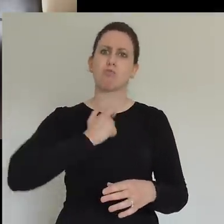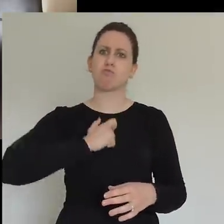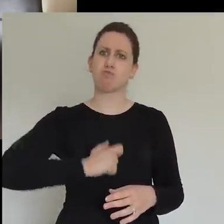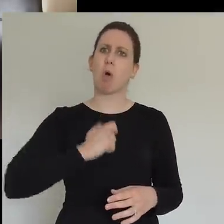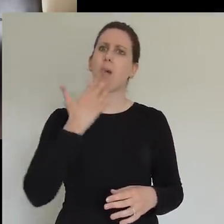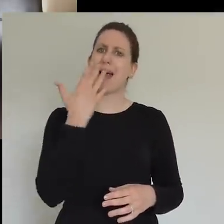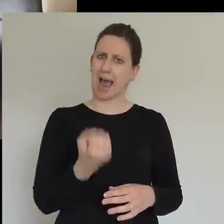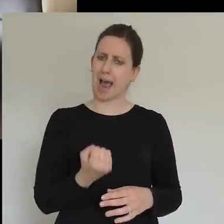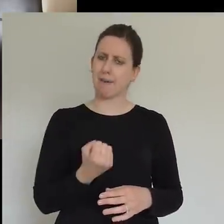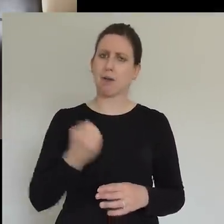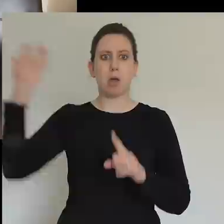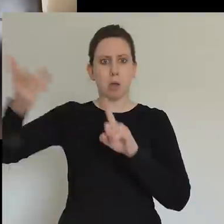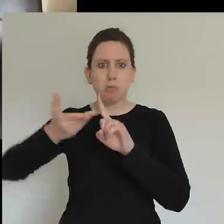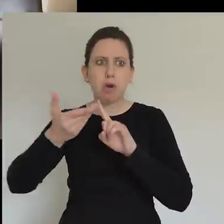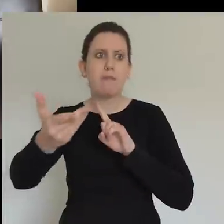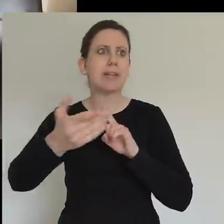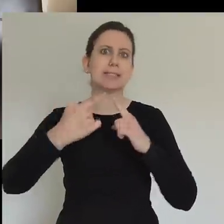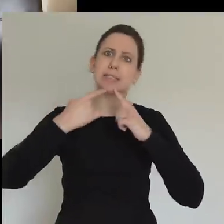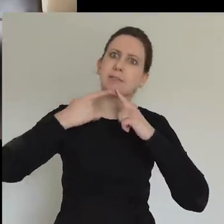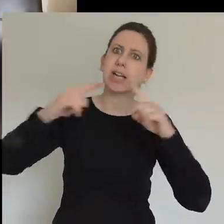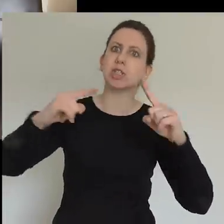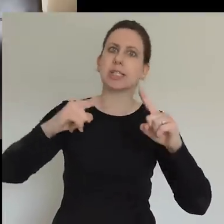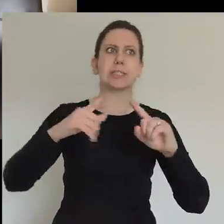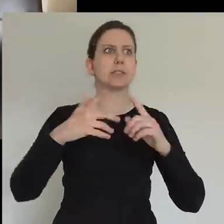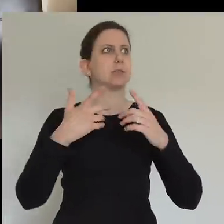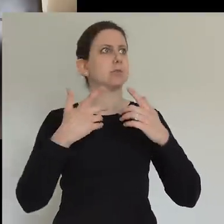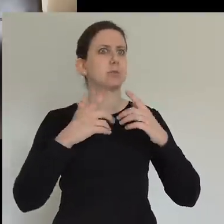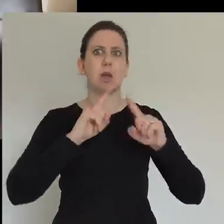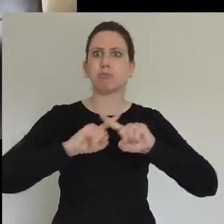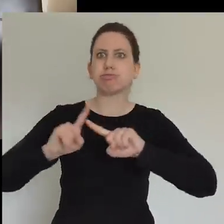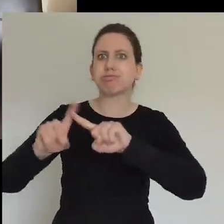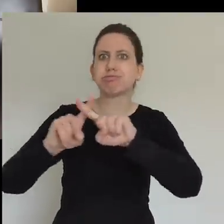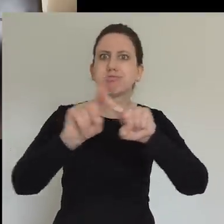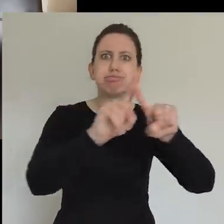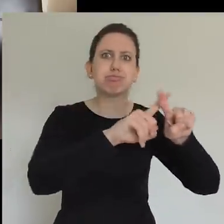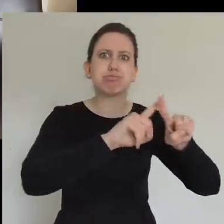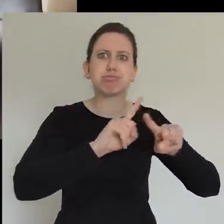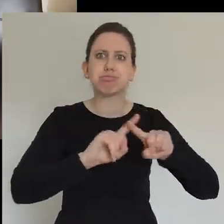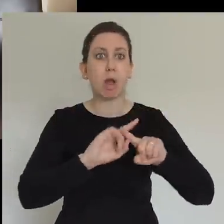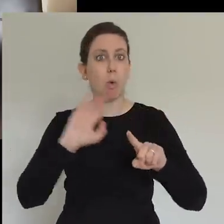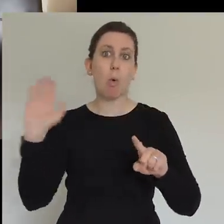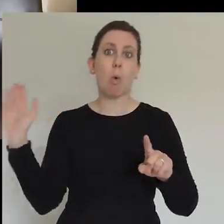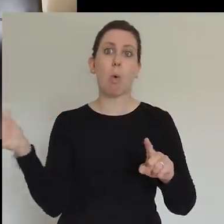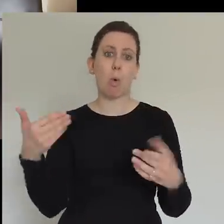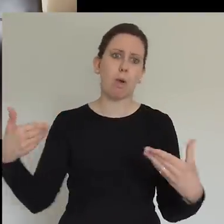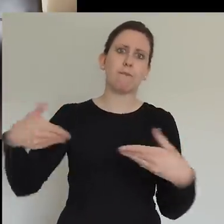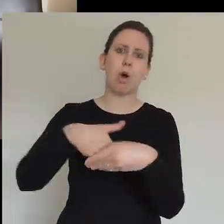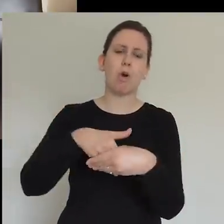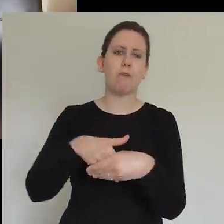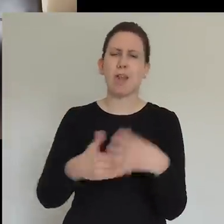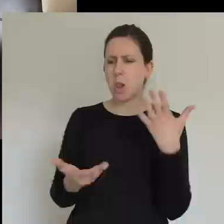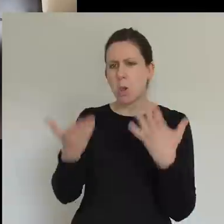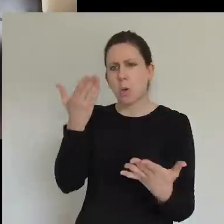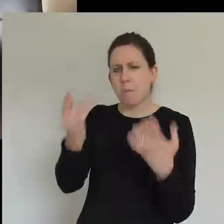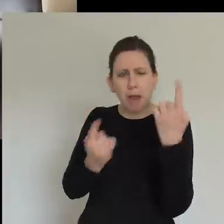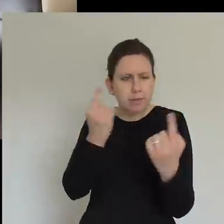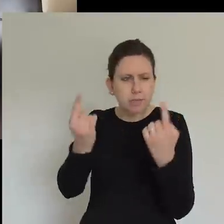included in that and released and empowered and not comparing with one another, but loving. And every generation, no matter what